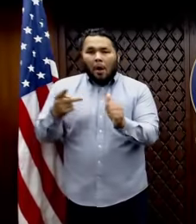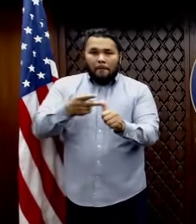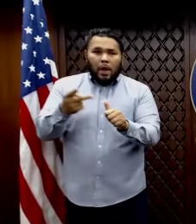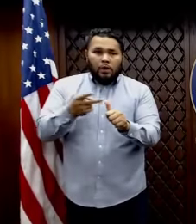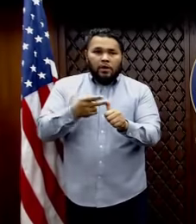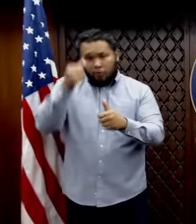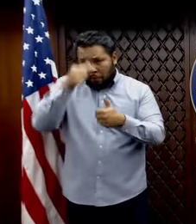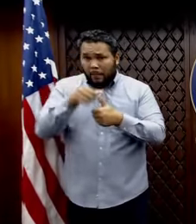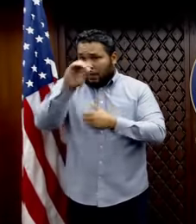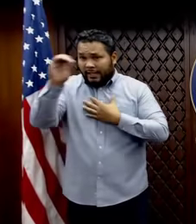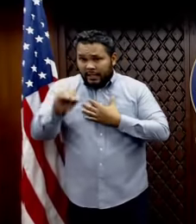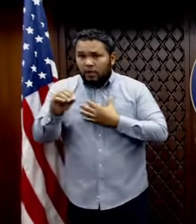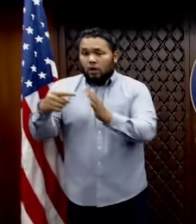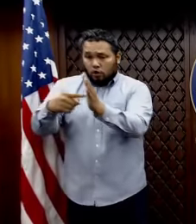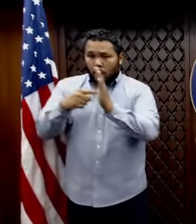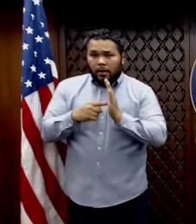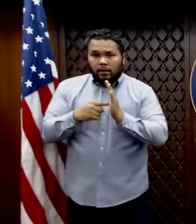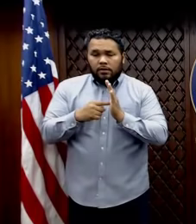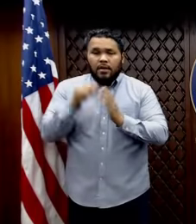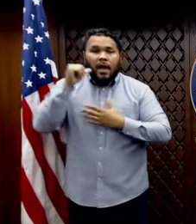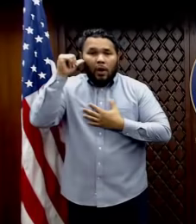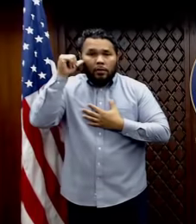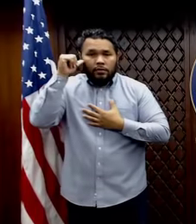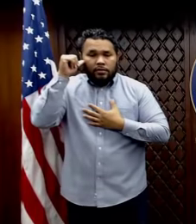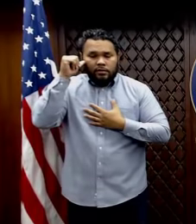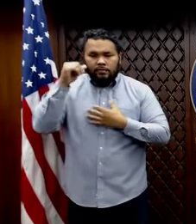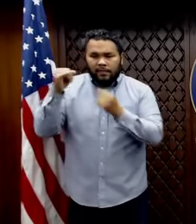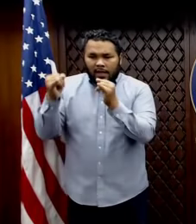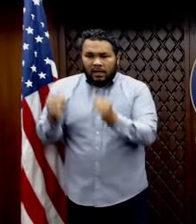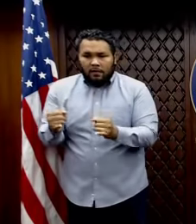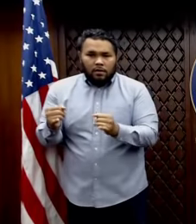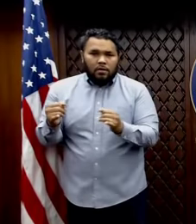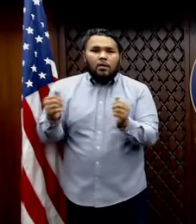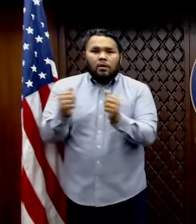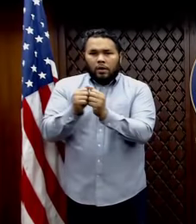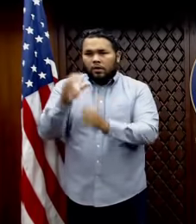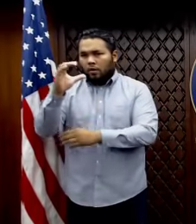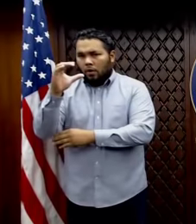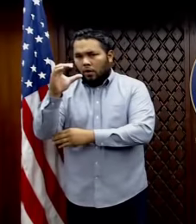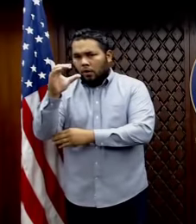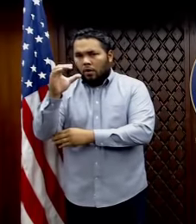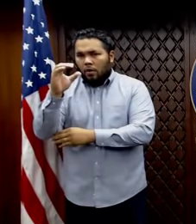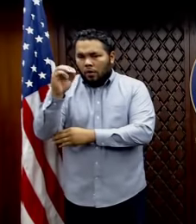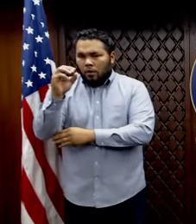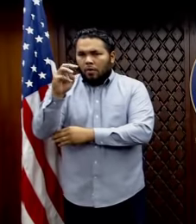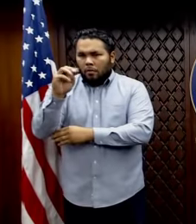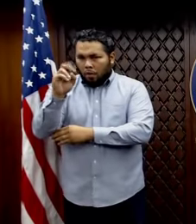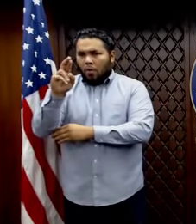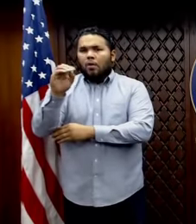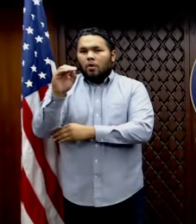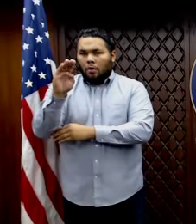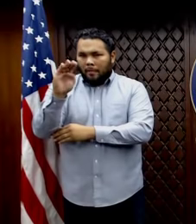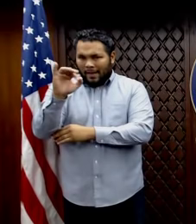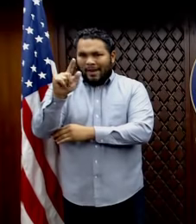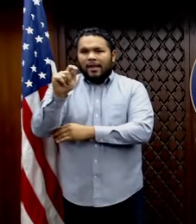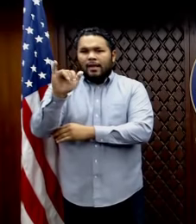statistics is showing us that the adult, uh, individuals with comorbidities are more at a greater risk. So that's what we're